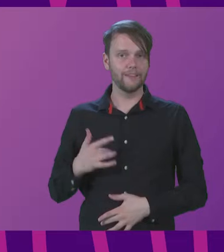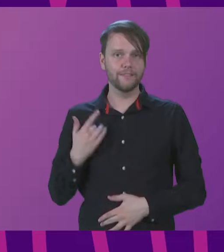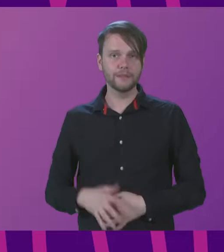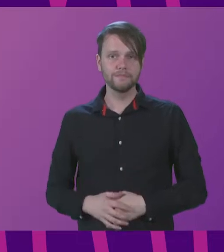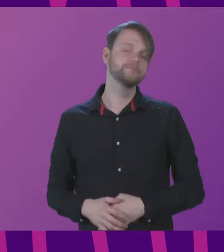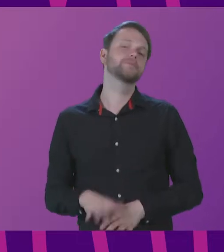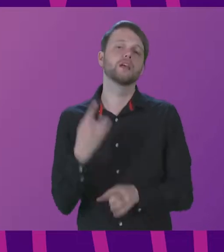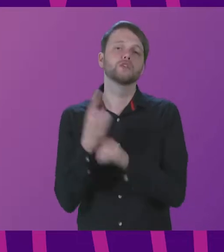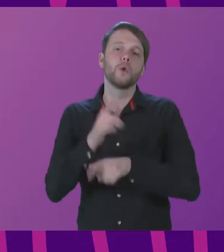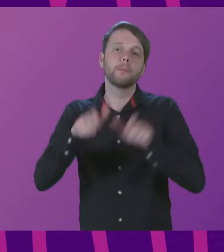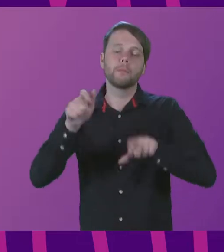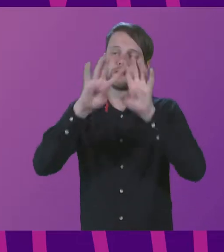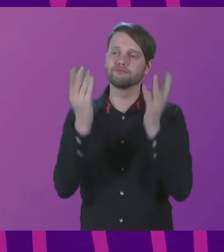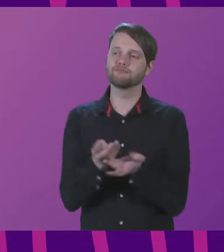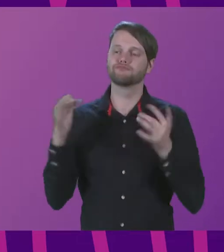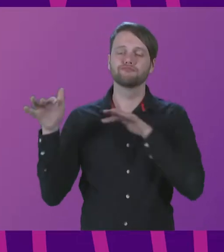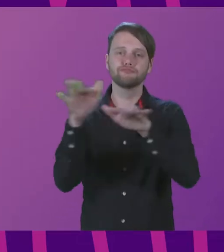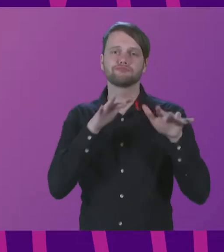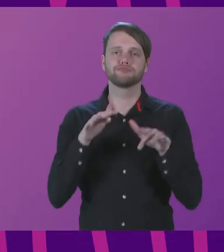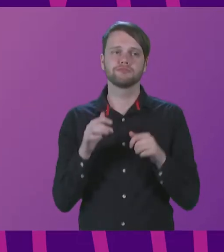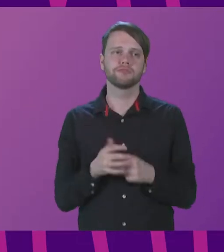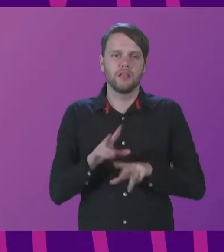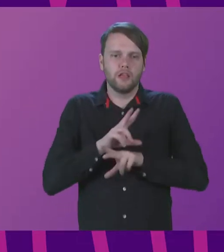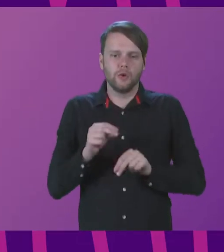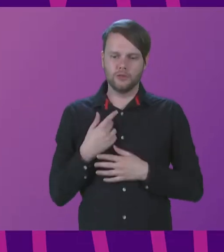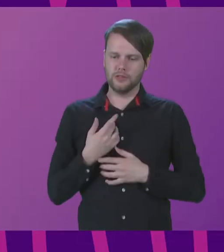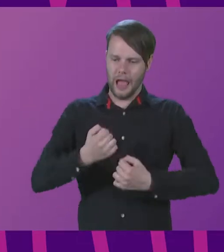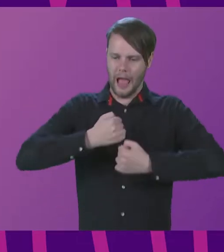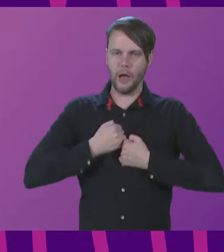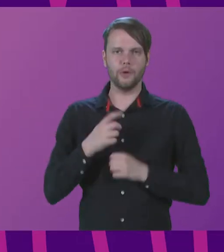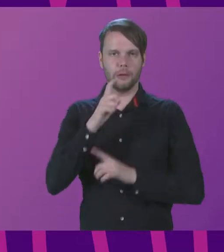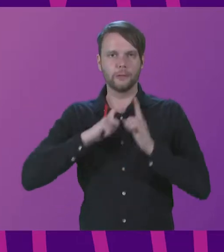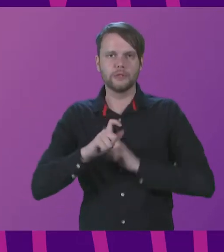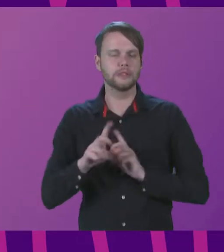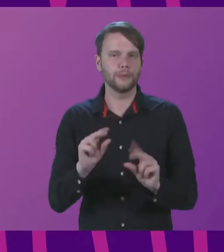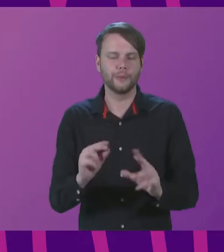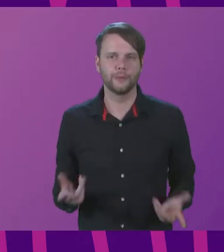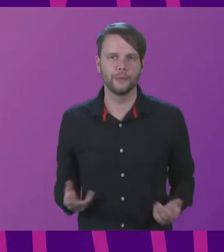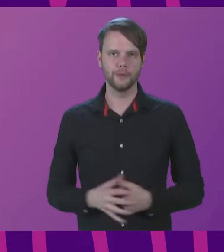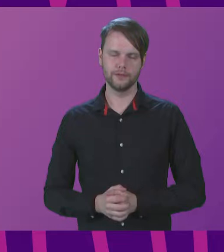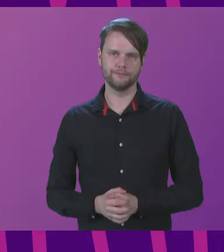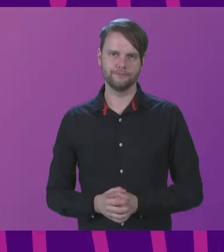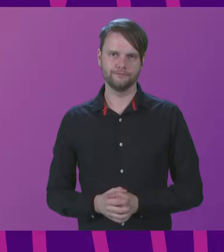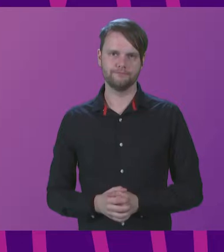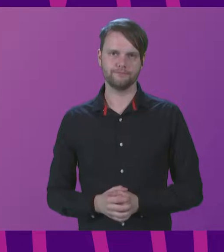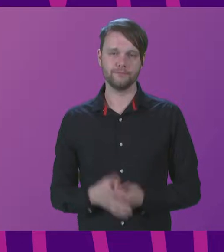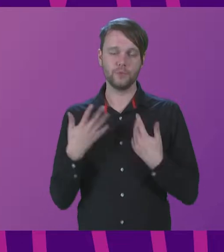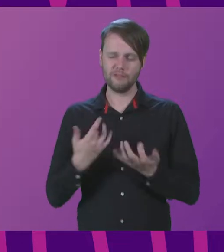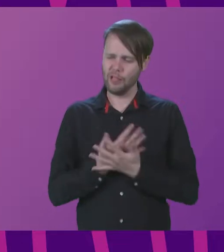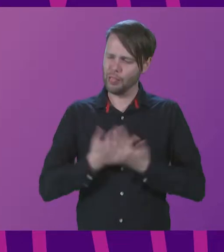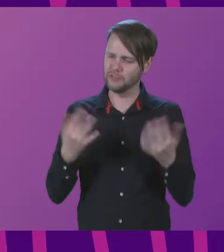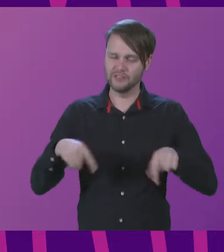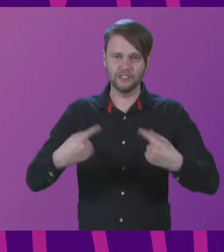colleagues from all over the world, it's clear that this wasn't just our community. So, although we have many